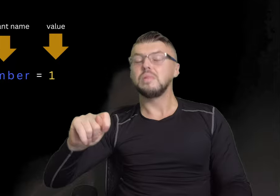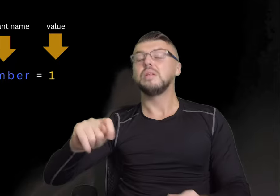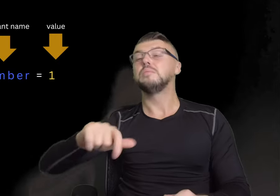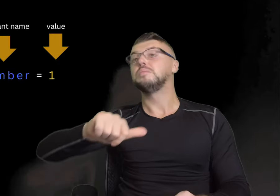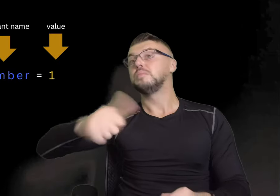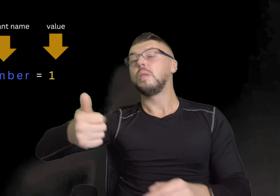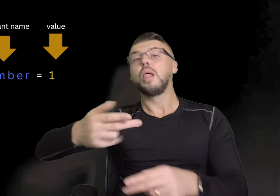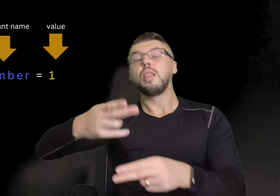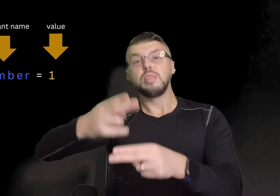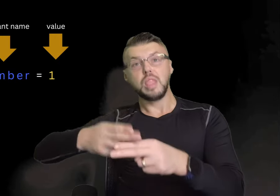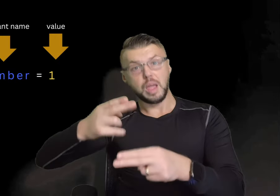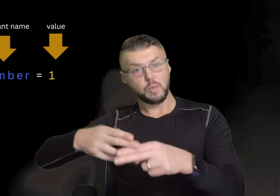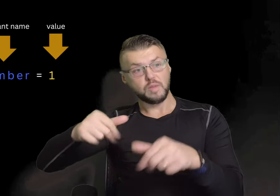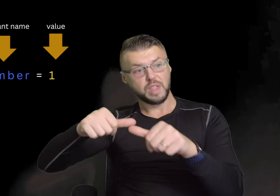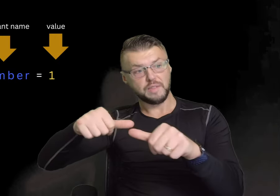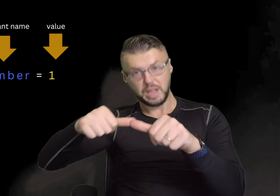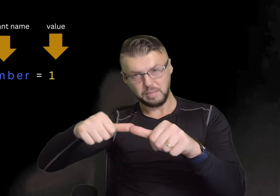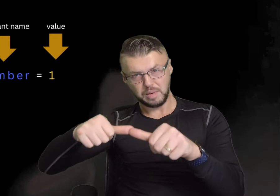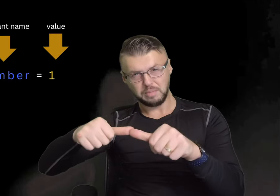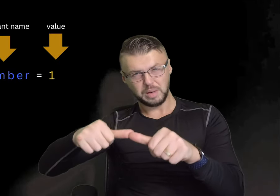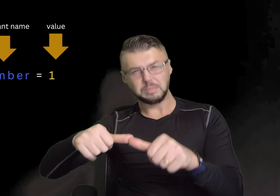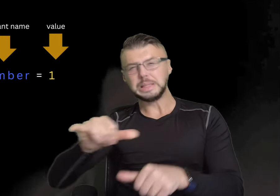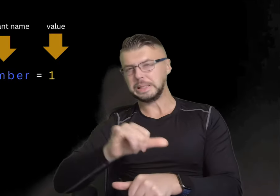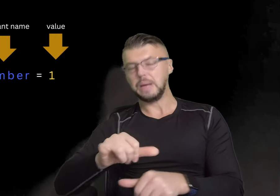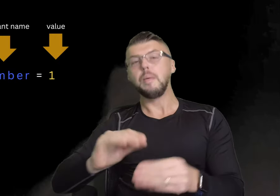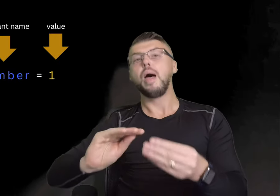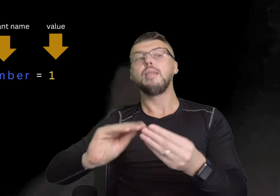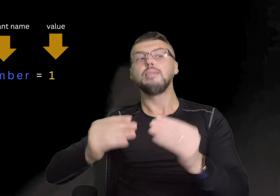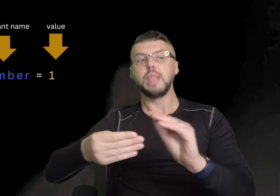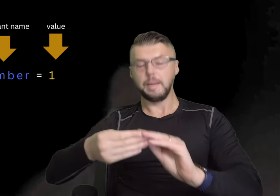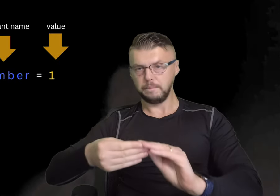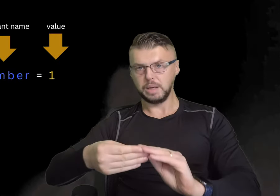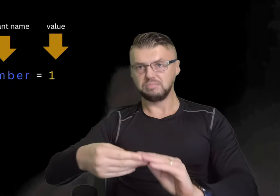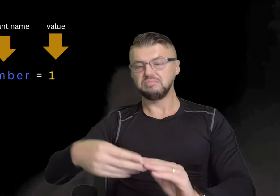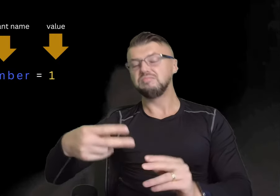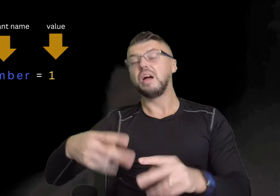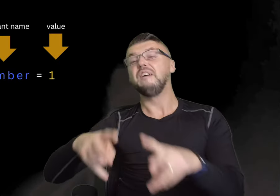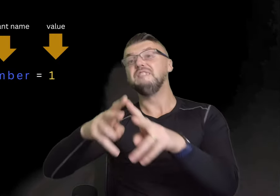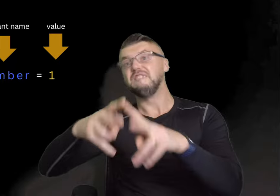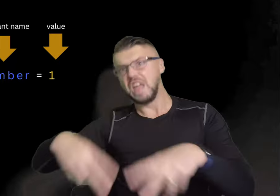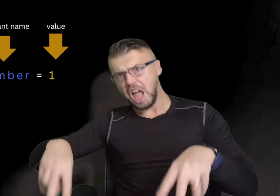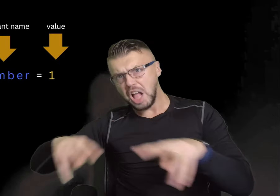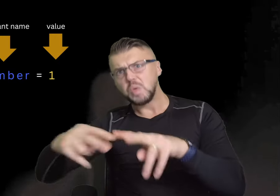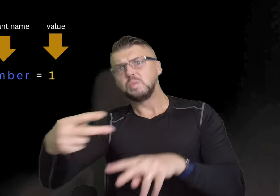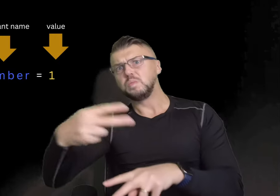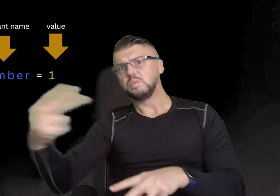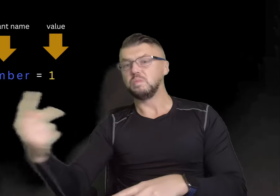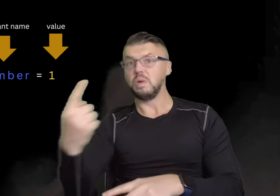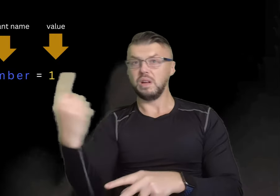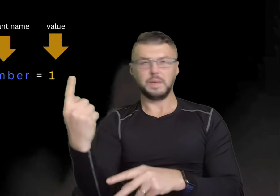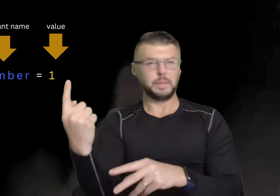follows by concept name and we also have a value number, number 1.